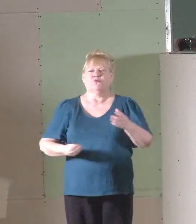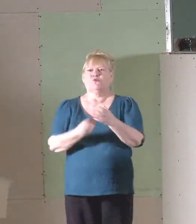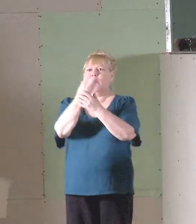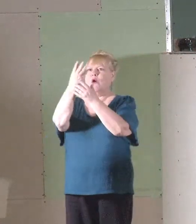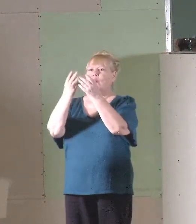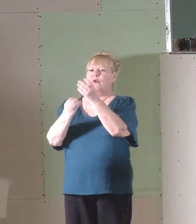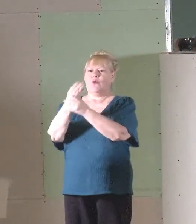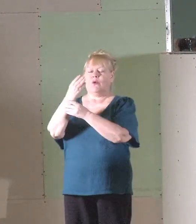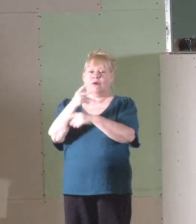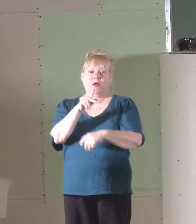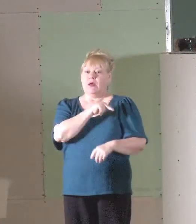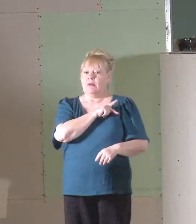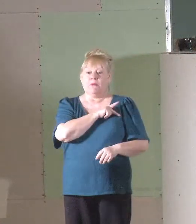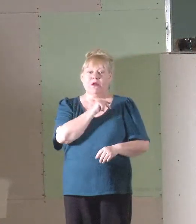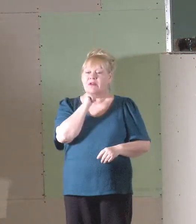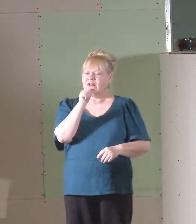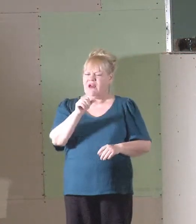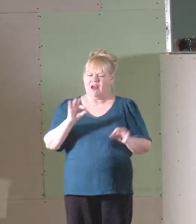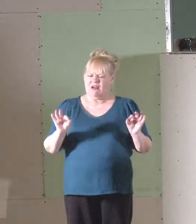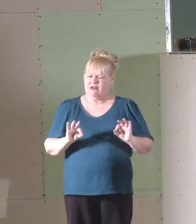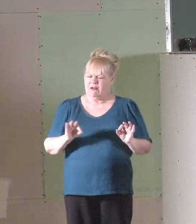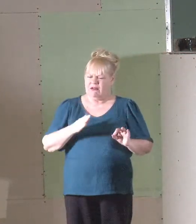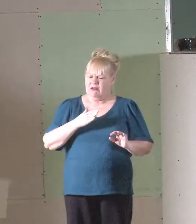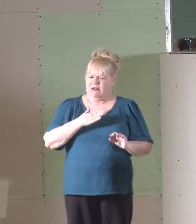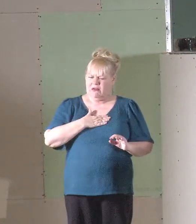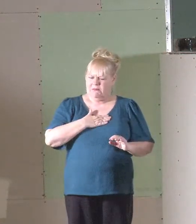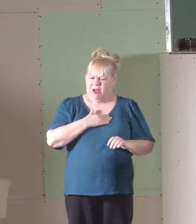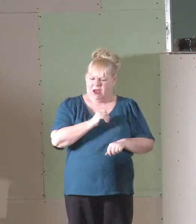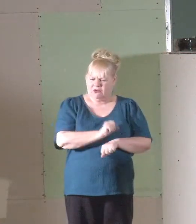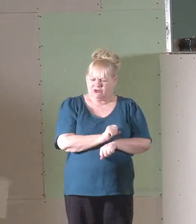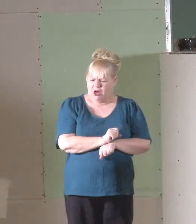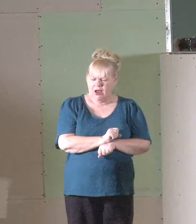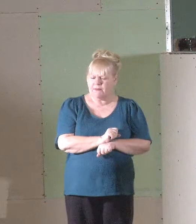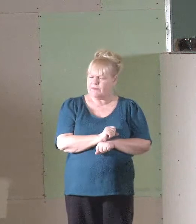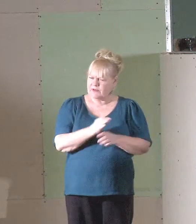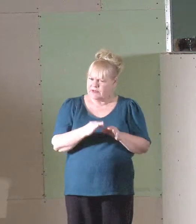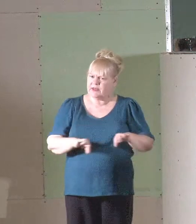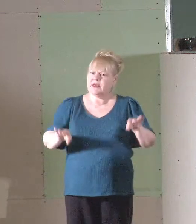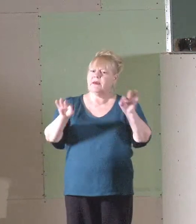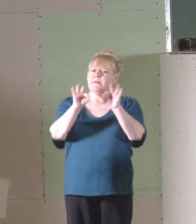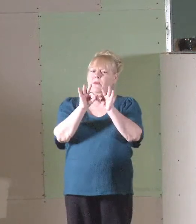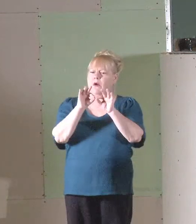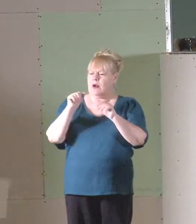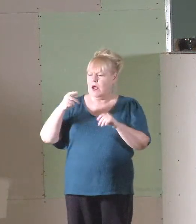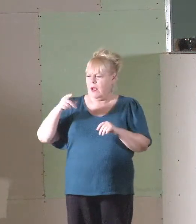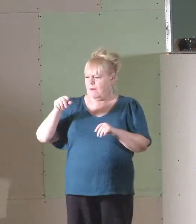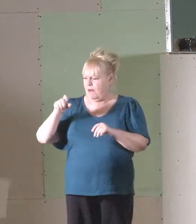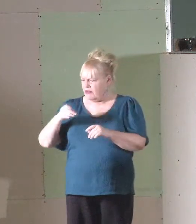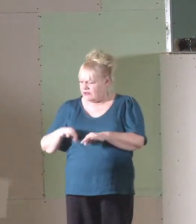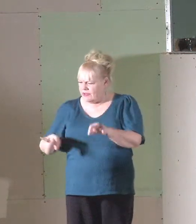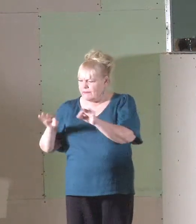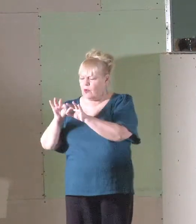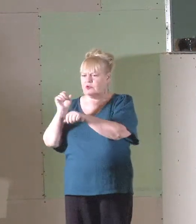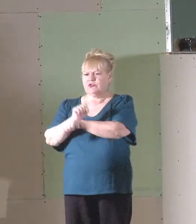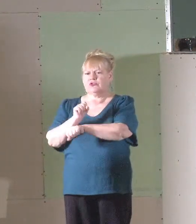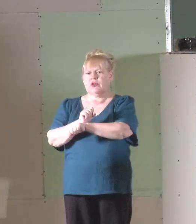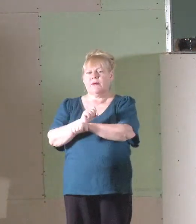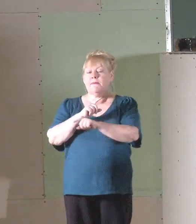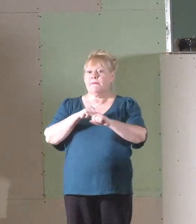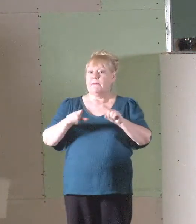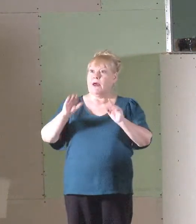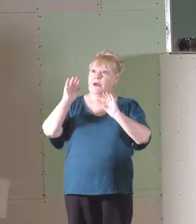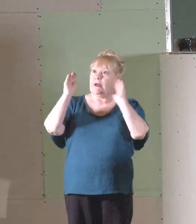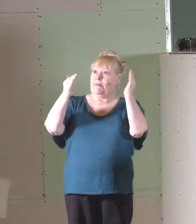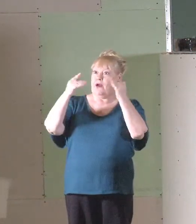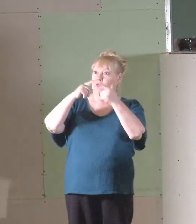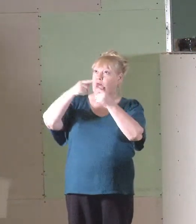And Paul's not belittling his role in any way. It's an important role. Apollos' role is an important role. But compared to